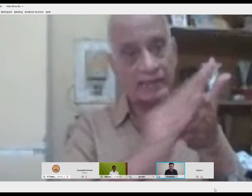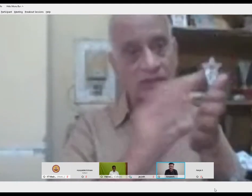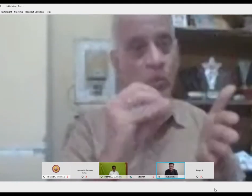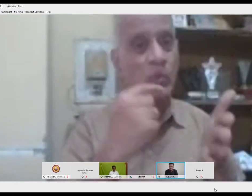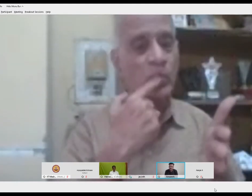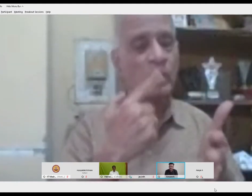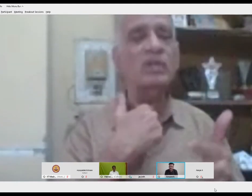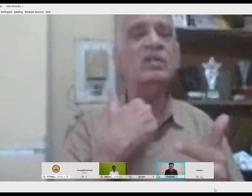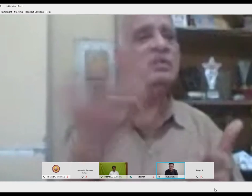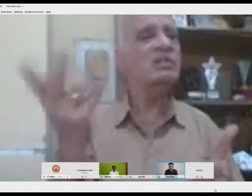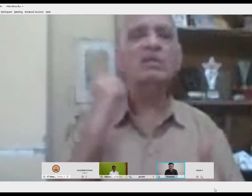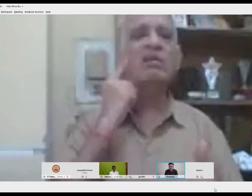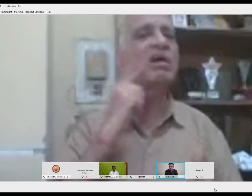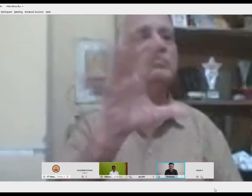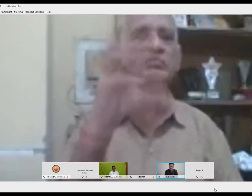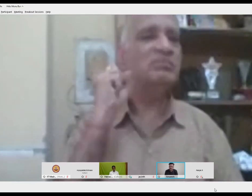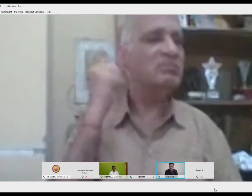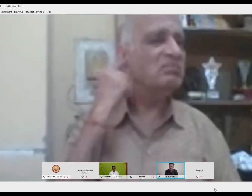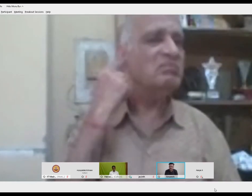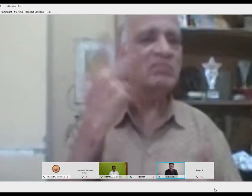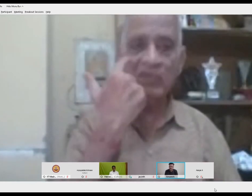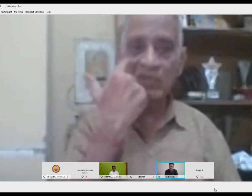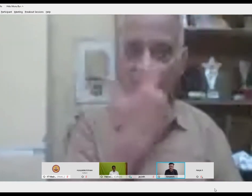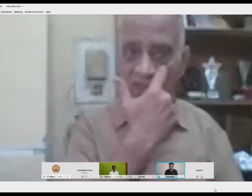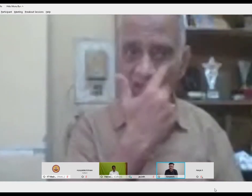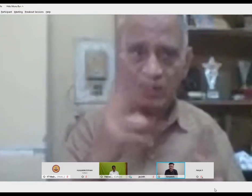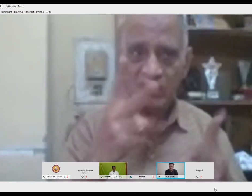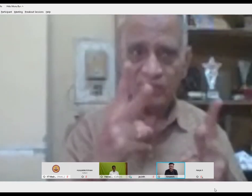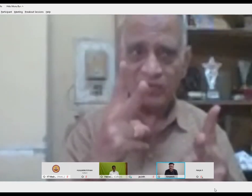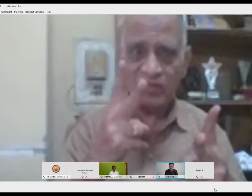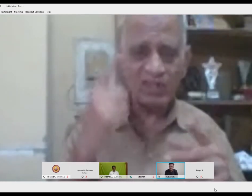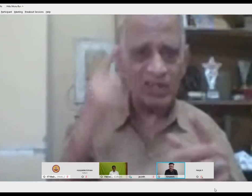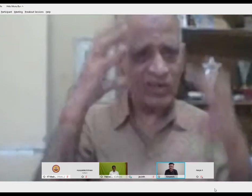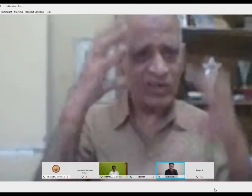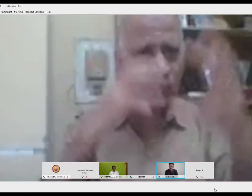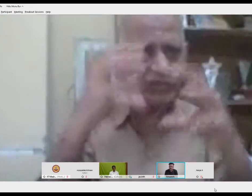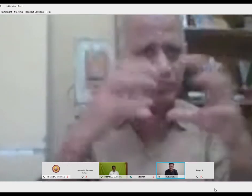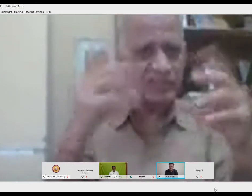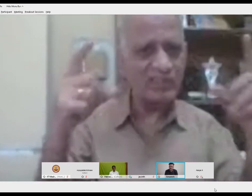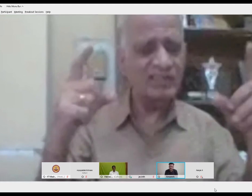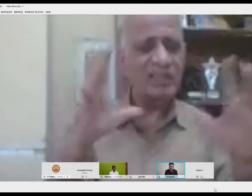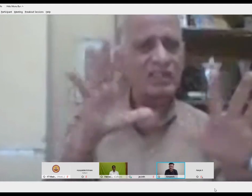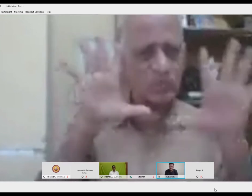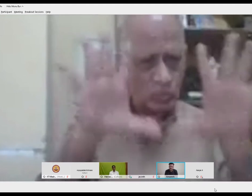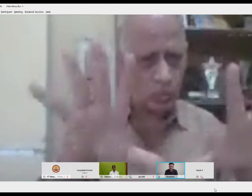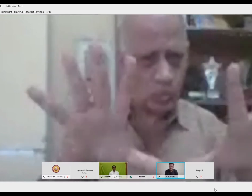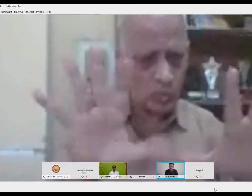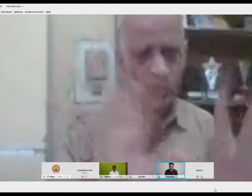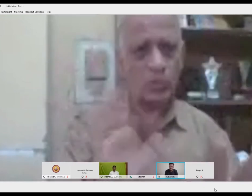for the consonants the sound of the consonants would be different but it's very difficult for deaf people to capture the sound of the